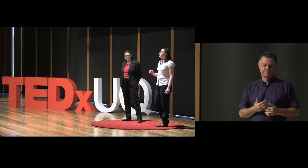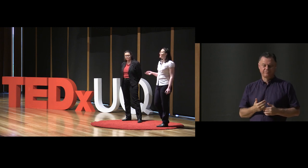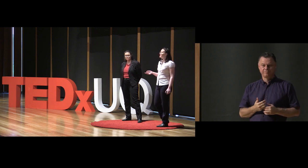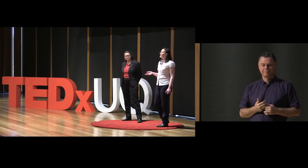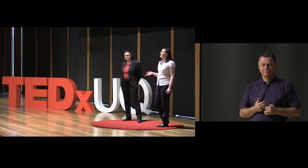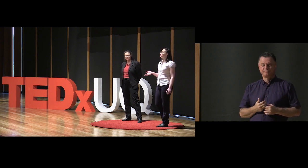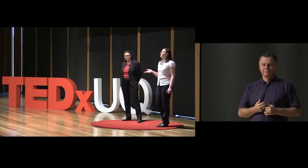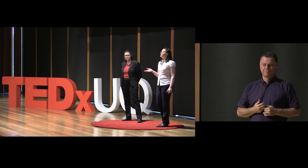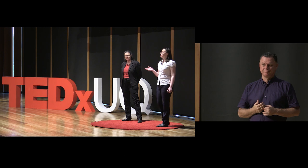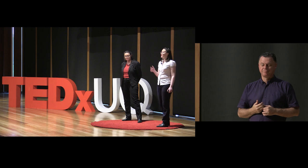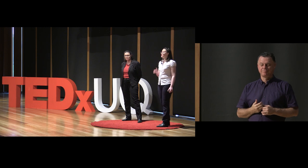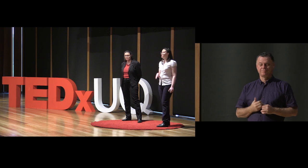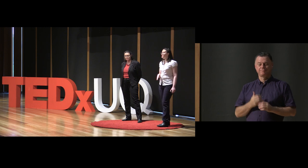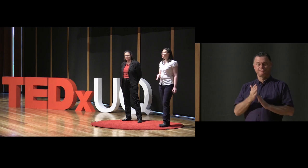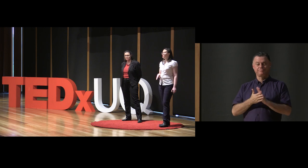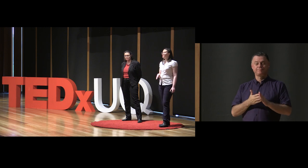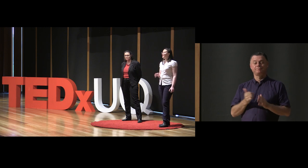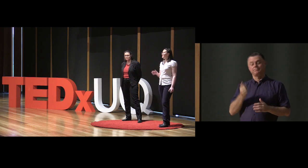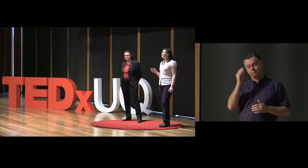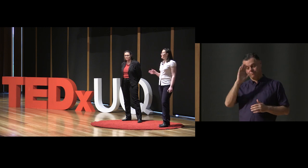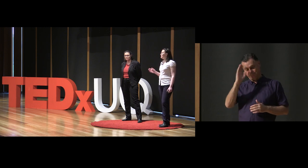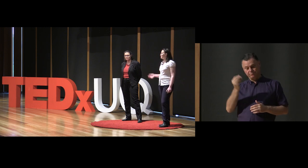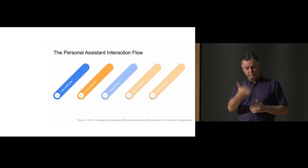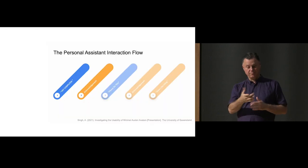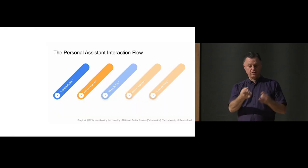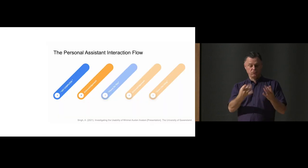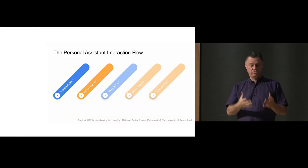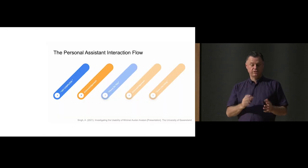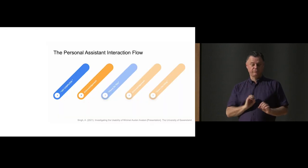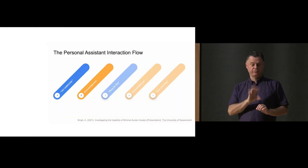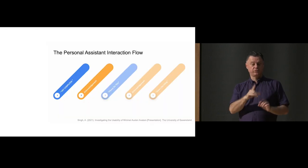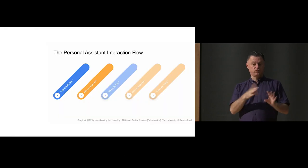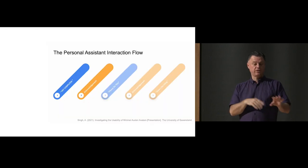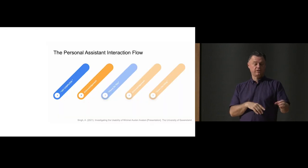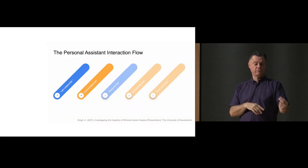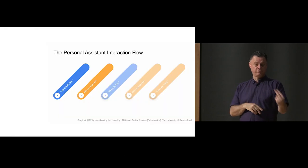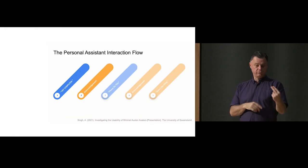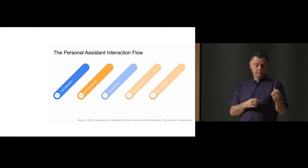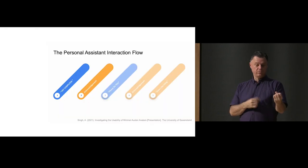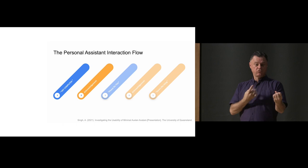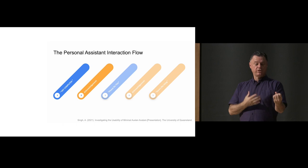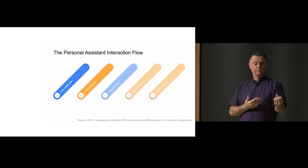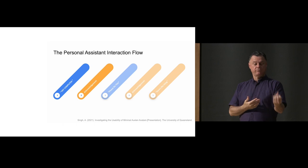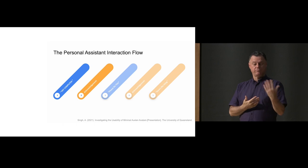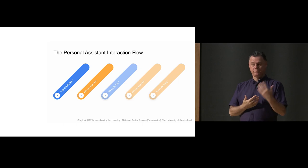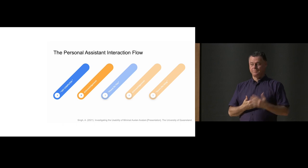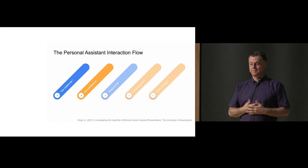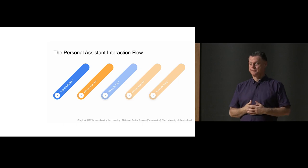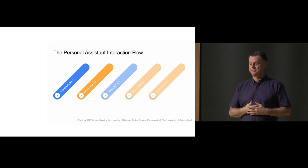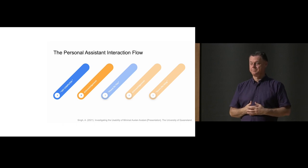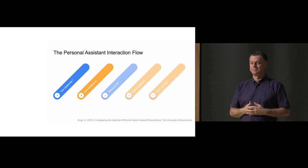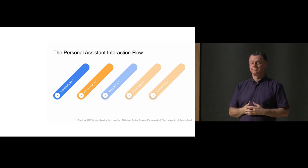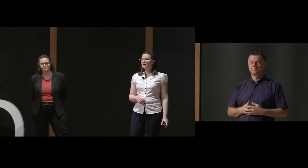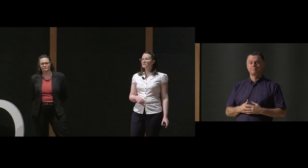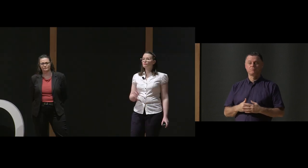The device then needs to let the user know that it's ready to receive their command. In an